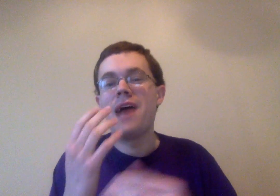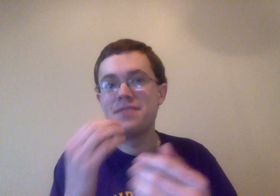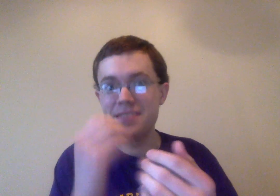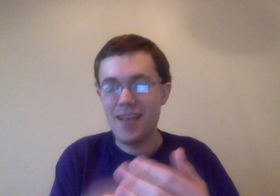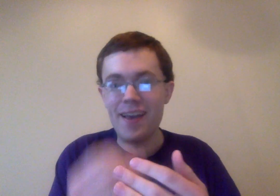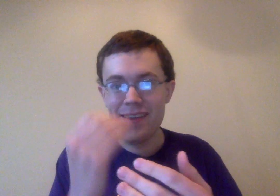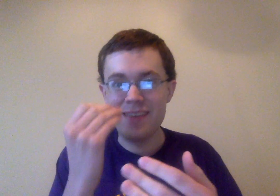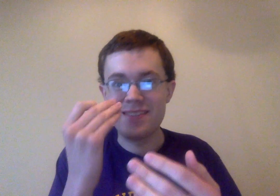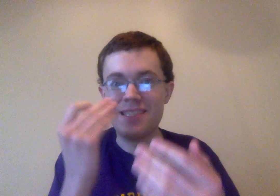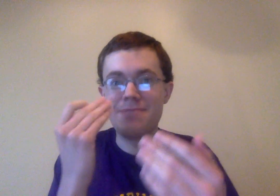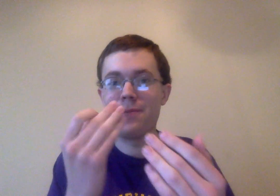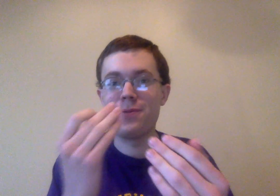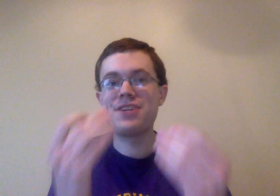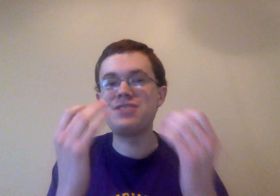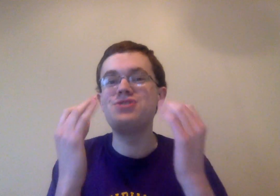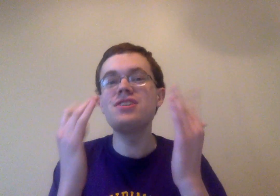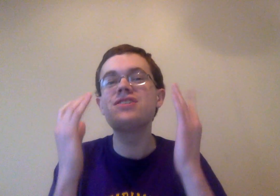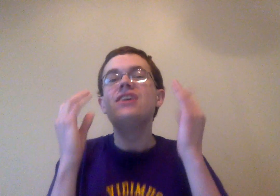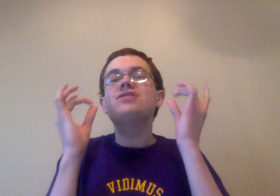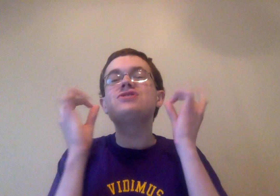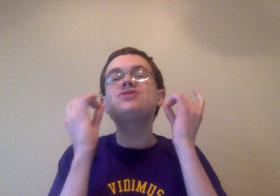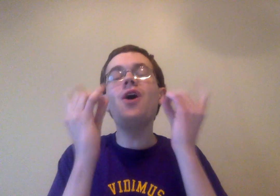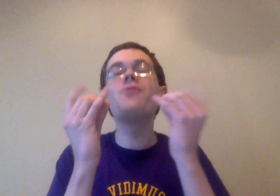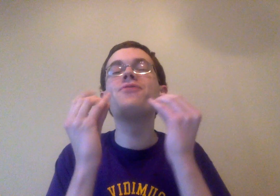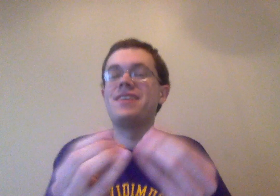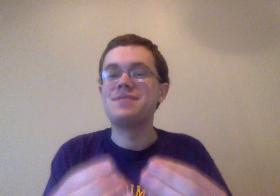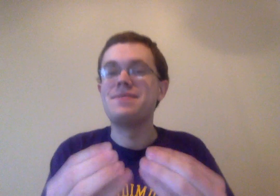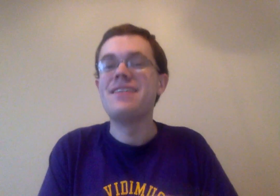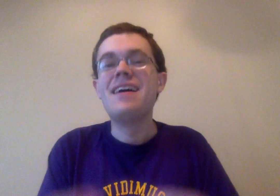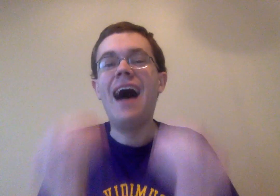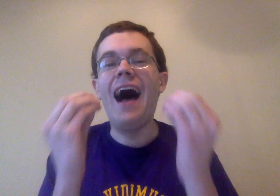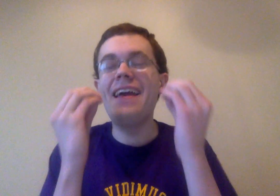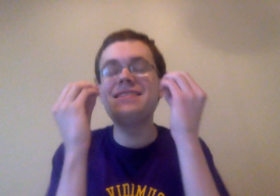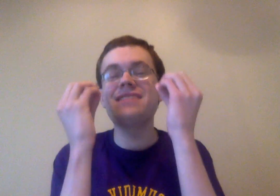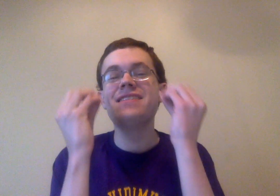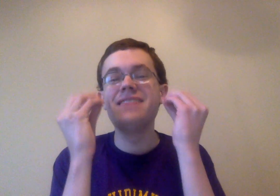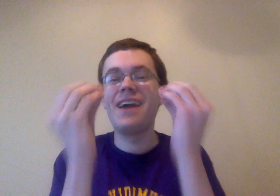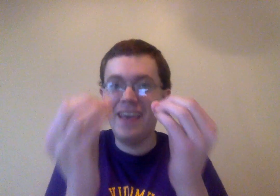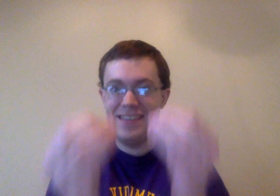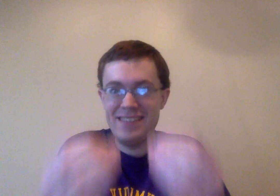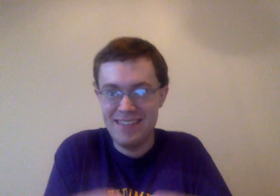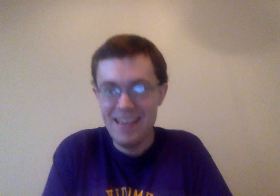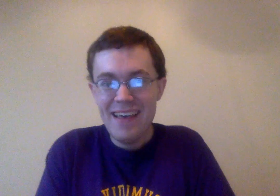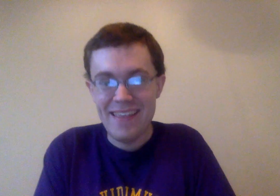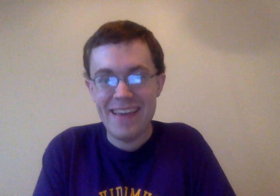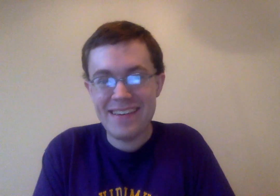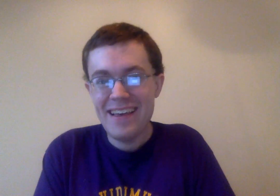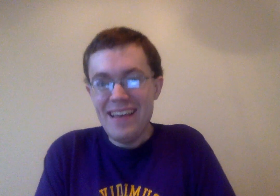having to sign his son's paperwork, and it's just so funny to me. It's hilarious. Like,